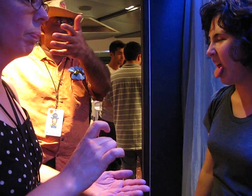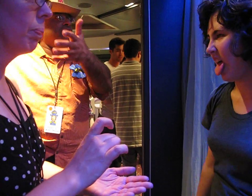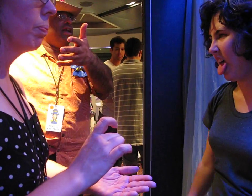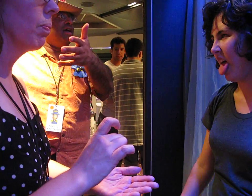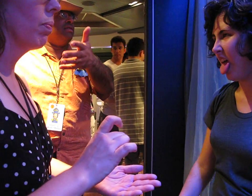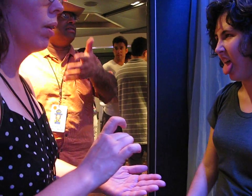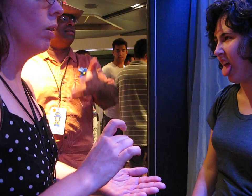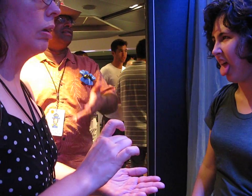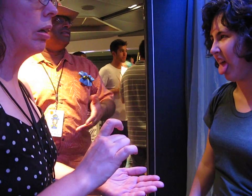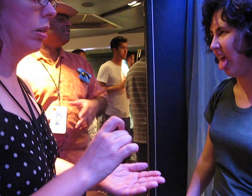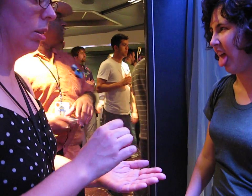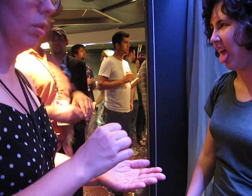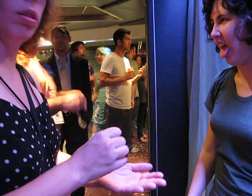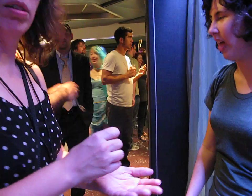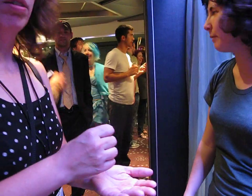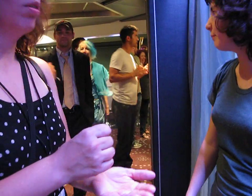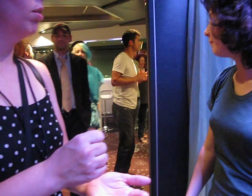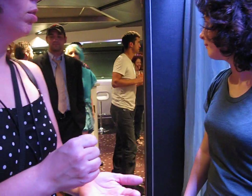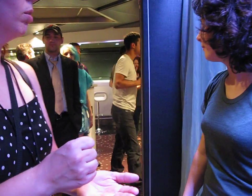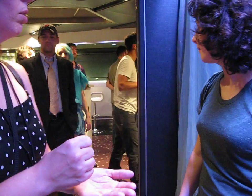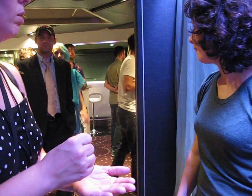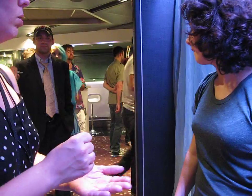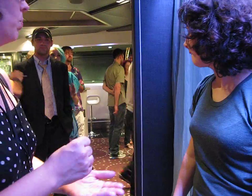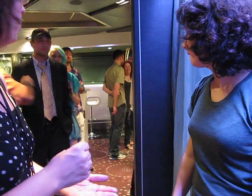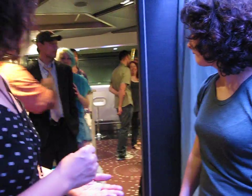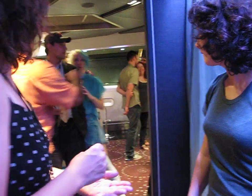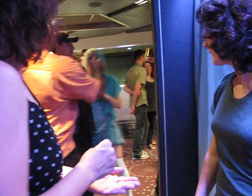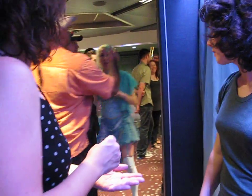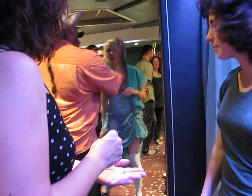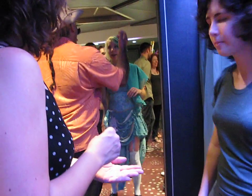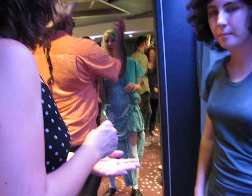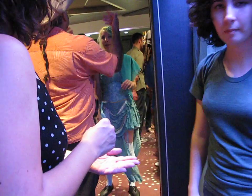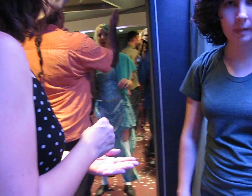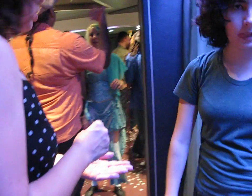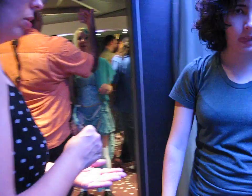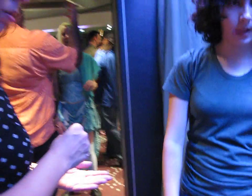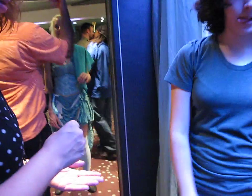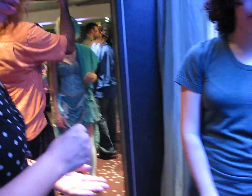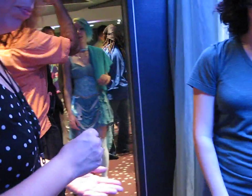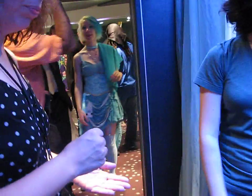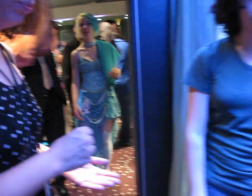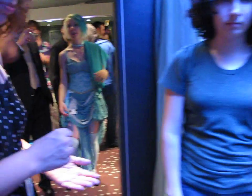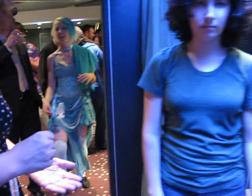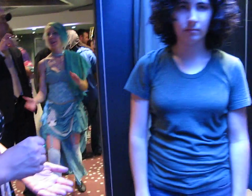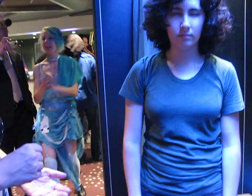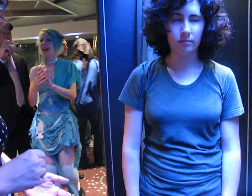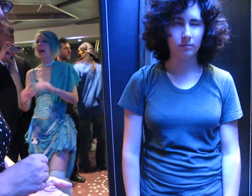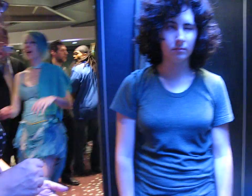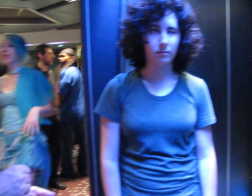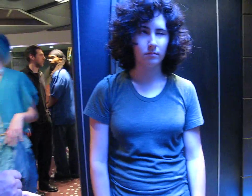do it right now. Alright. Do you have to dance in the photo? Hey guys, everyone who was here for dancing. Yes, there's only one frame, so no.